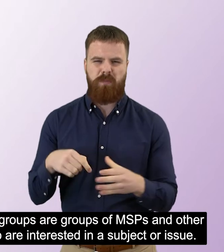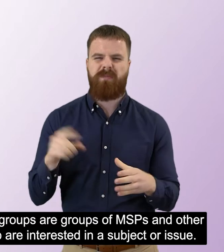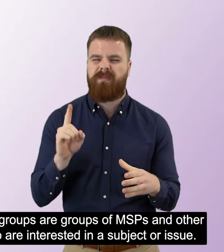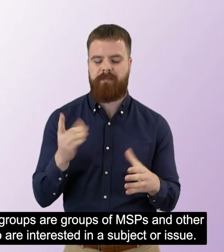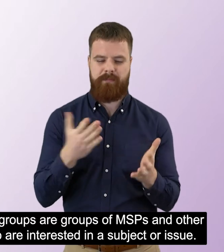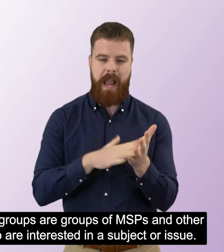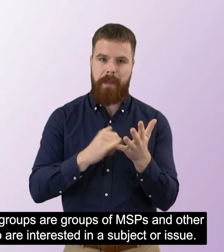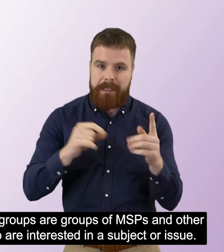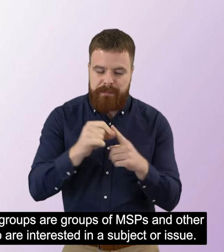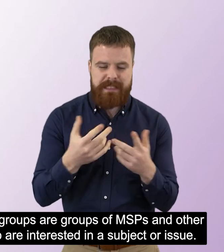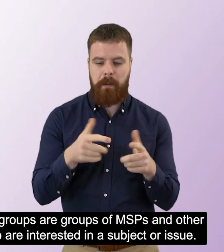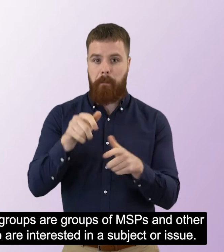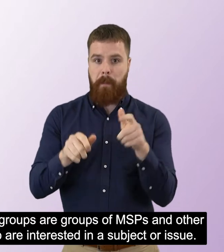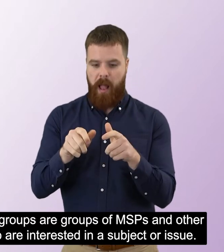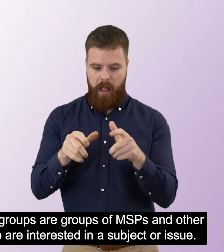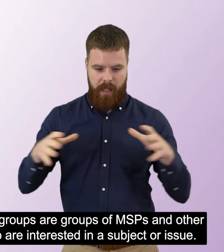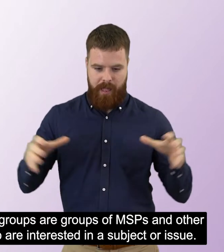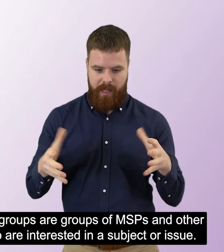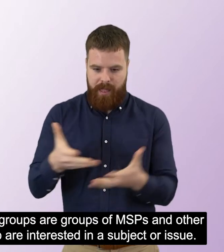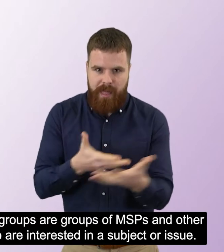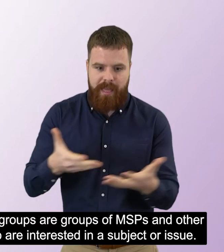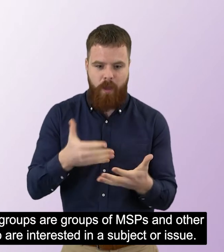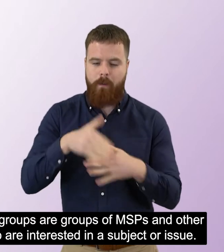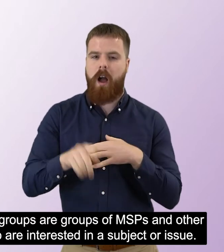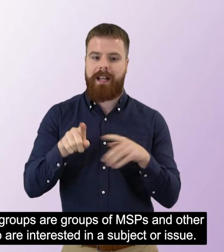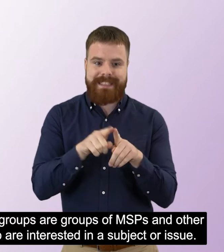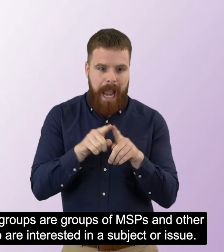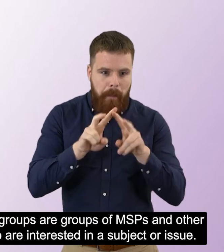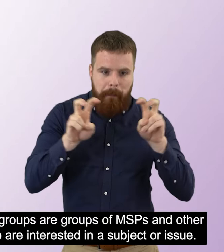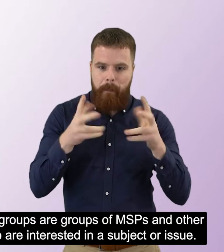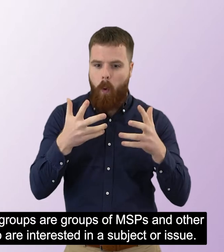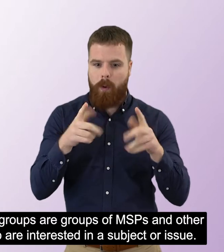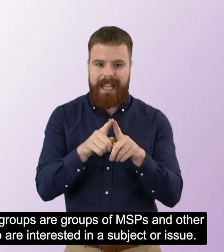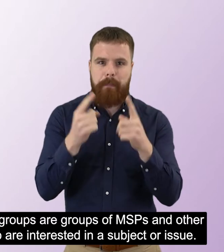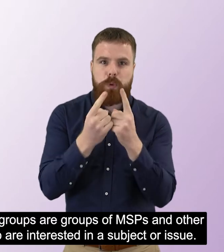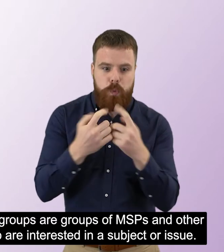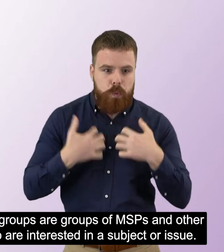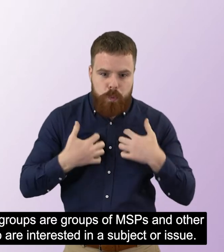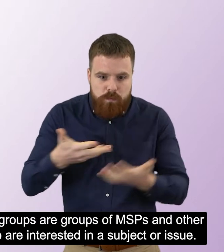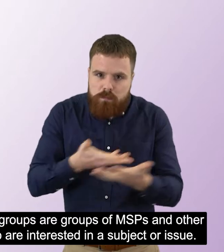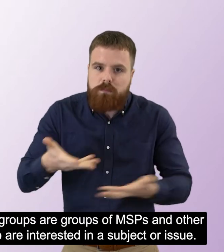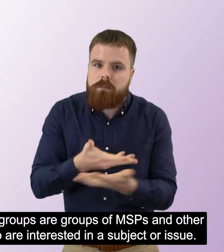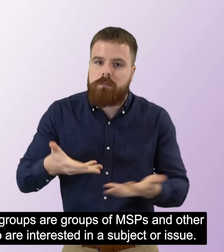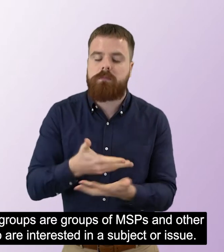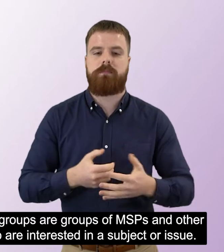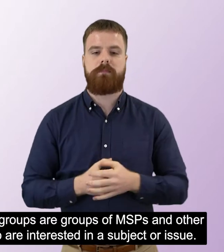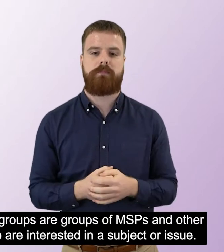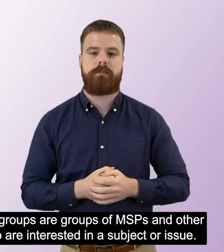Cross-party groups are groups of MSPs and other people who are interested in a subject or issue.